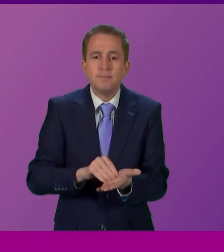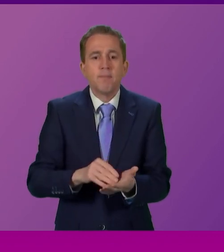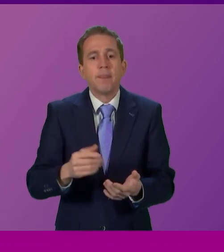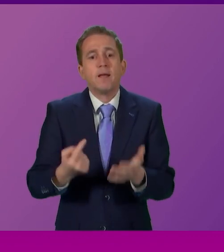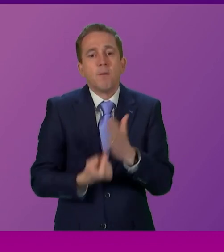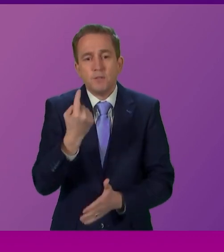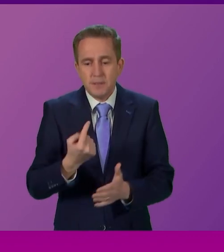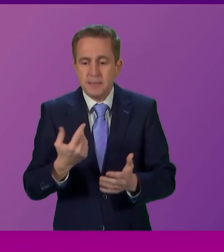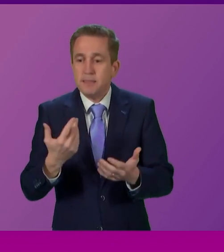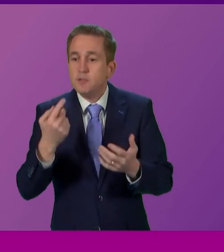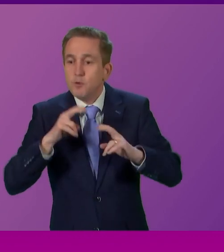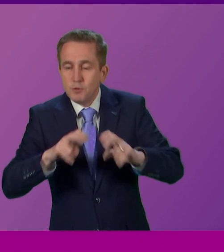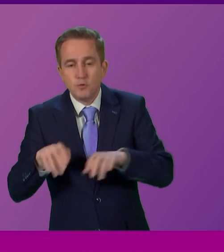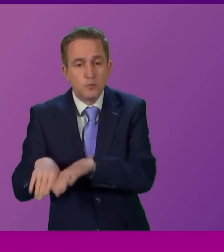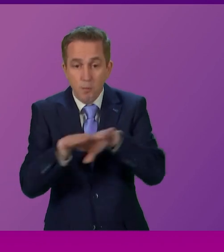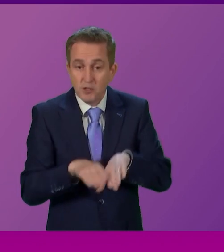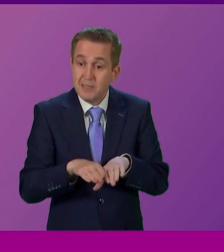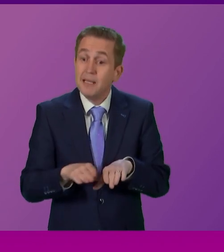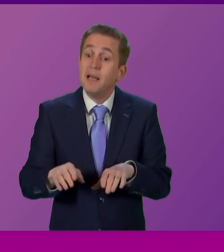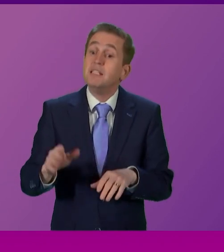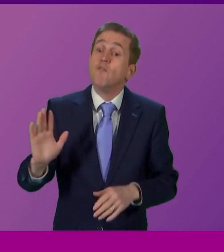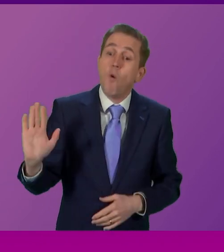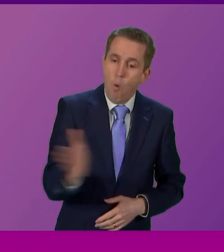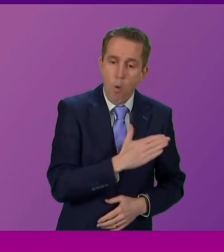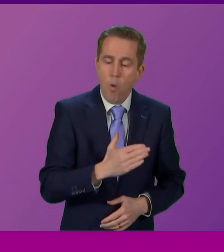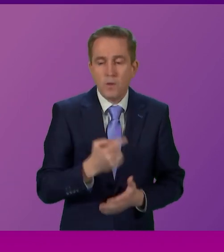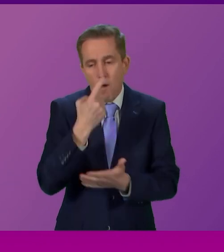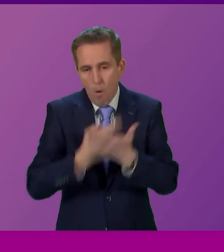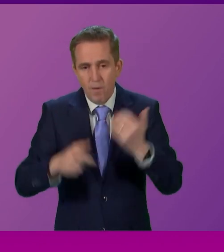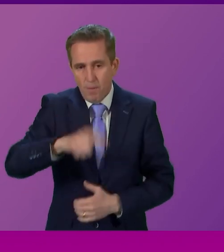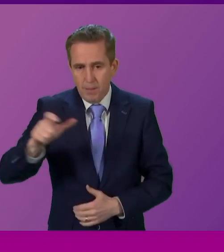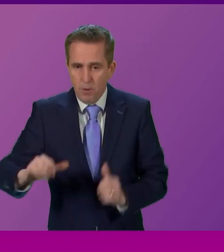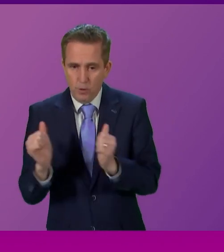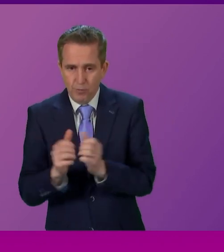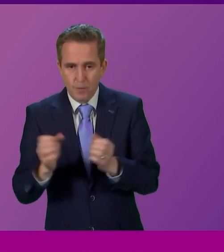Democracy isn't just for those who agree with you. That is something else entirely.